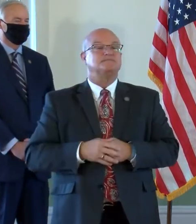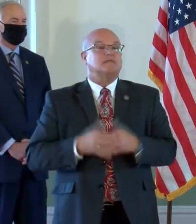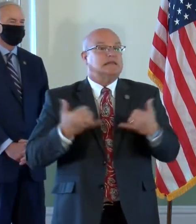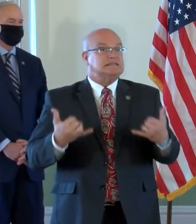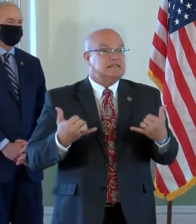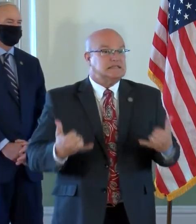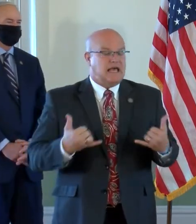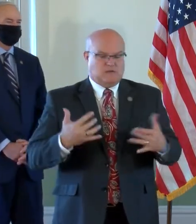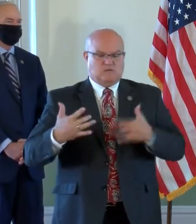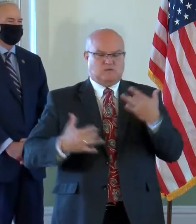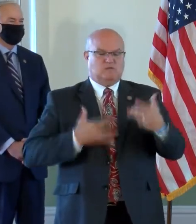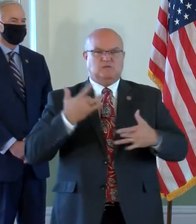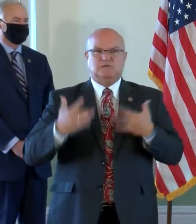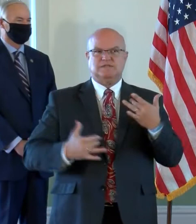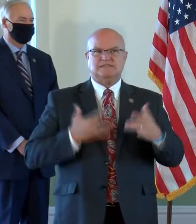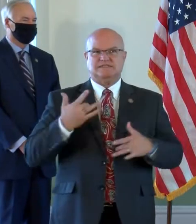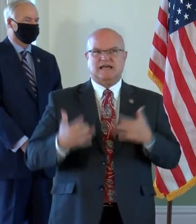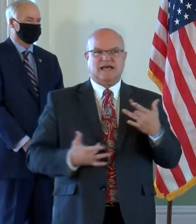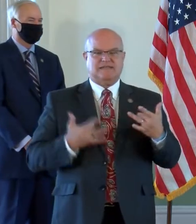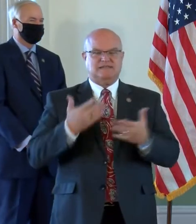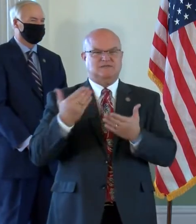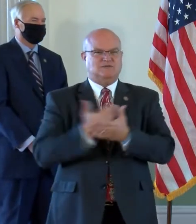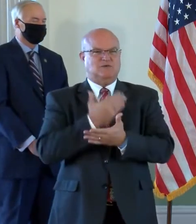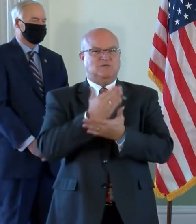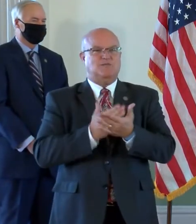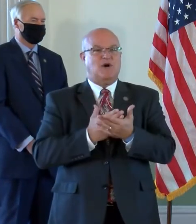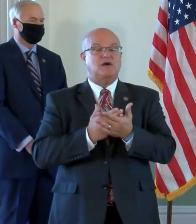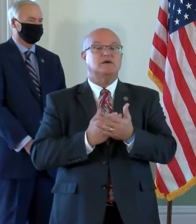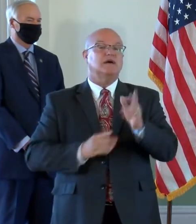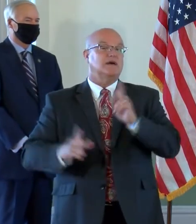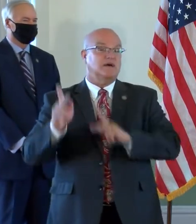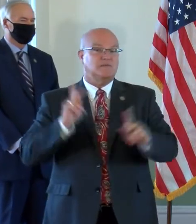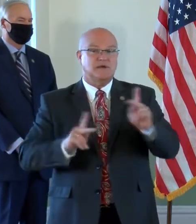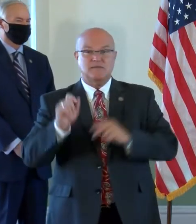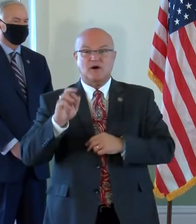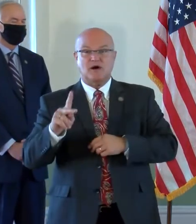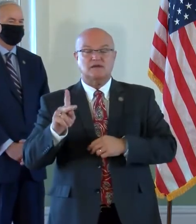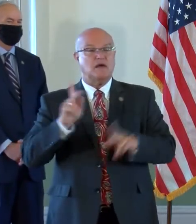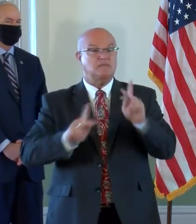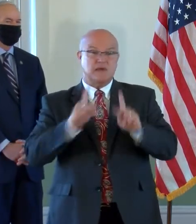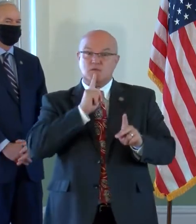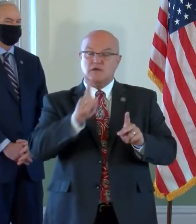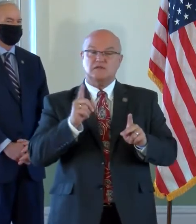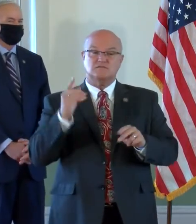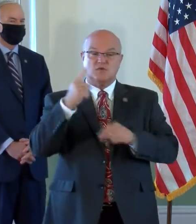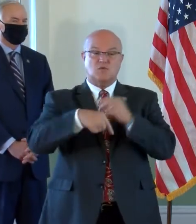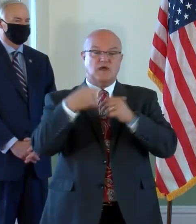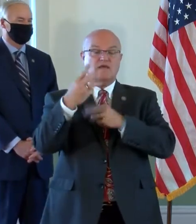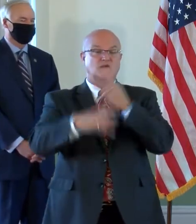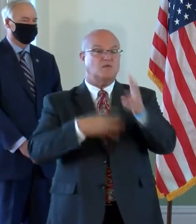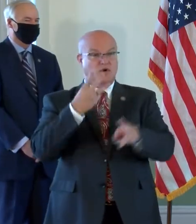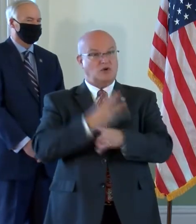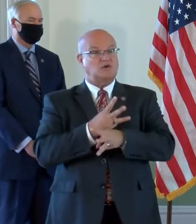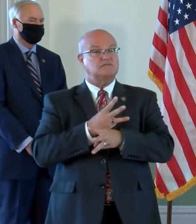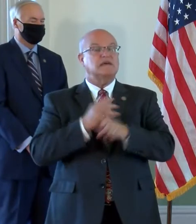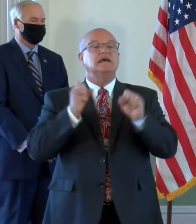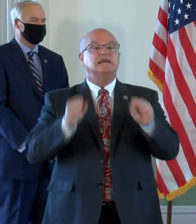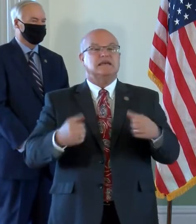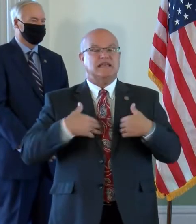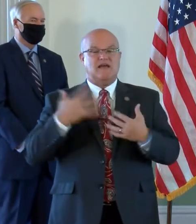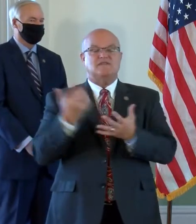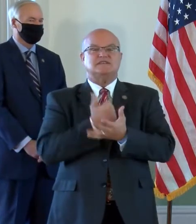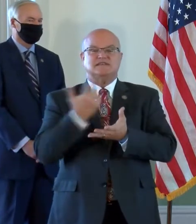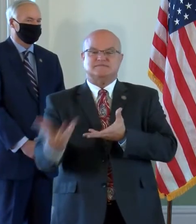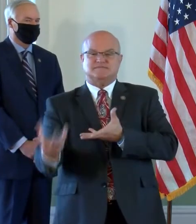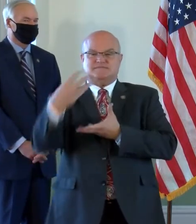to begin this new phase so that the citizens of Arkansas and people from across the country and around the world will have a chance